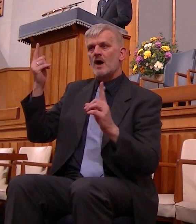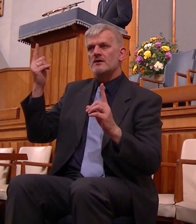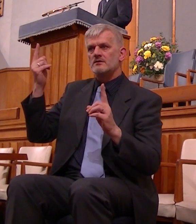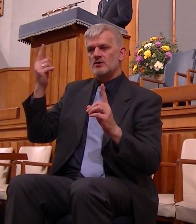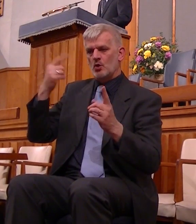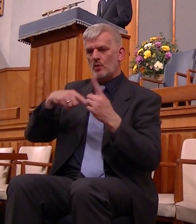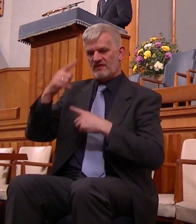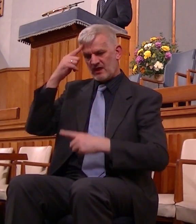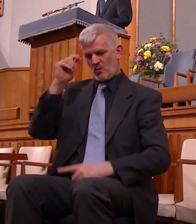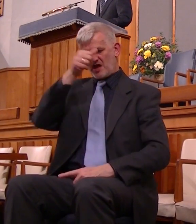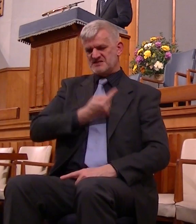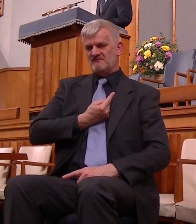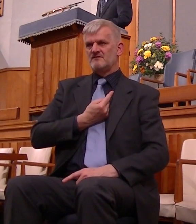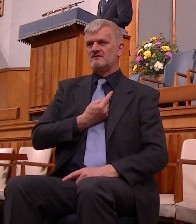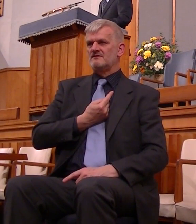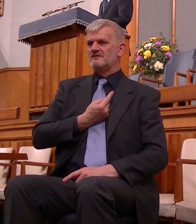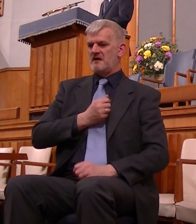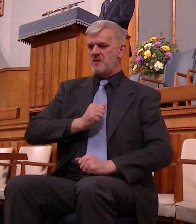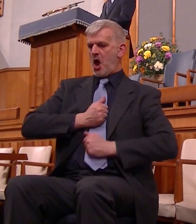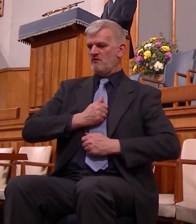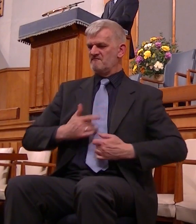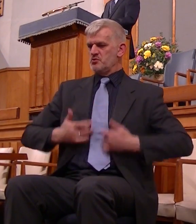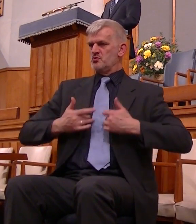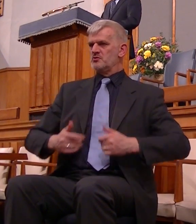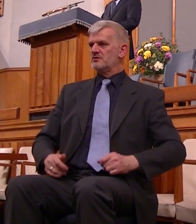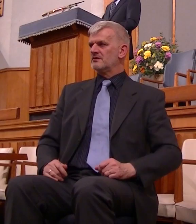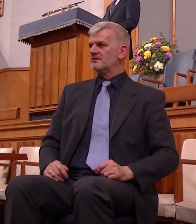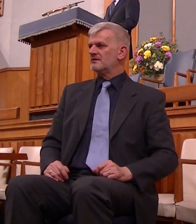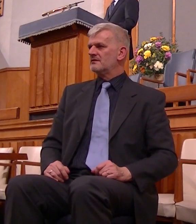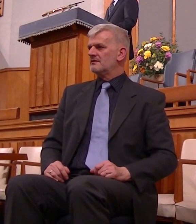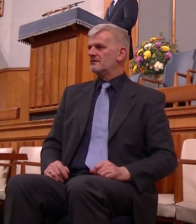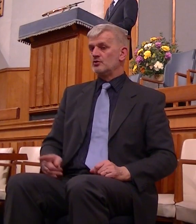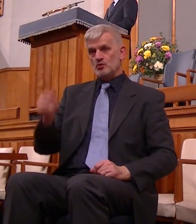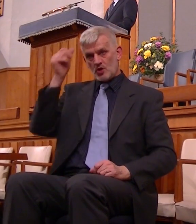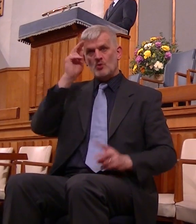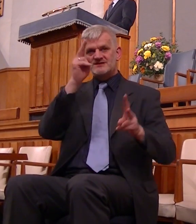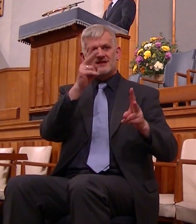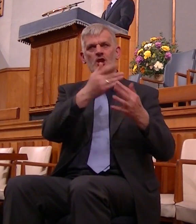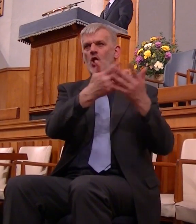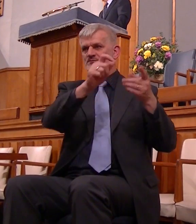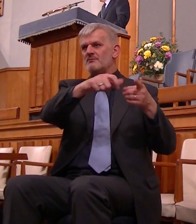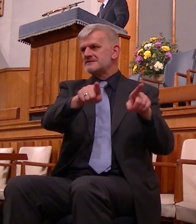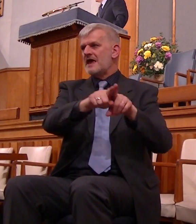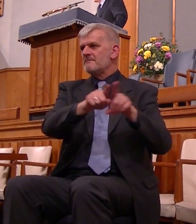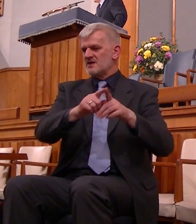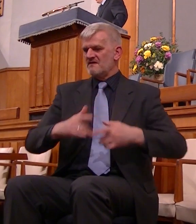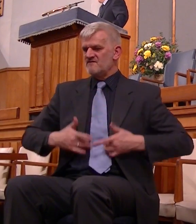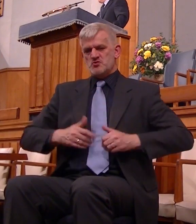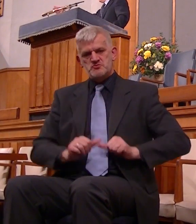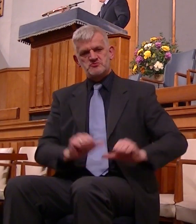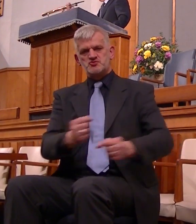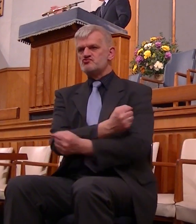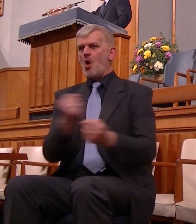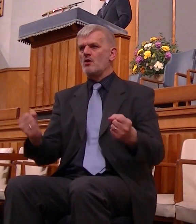we're very opinionated well this is an opinionated age isn't it with social media and so